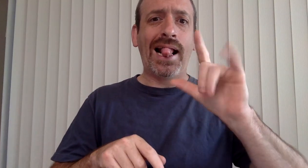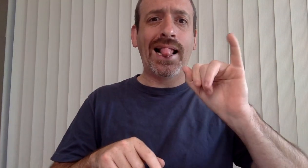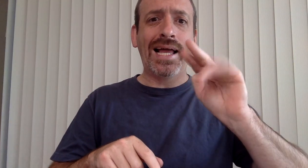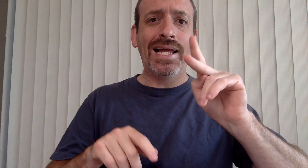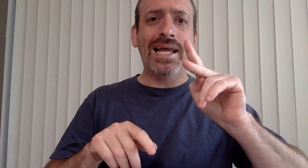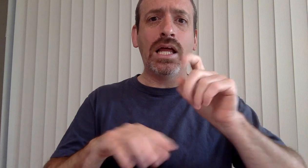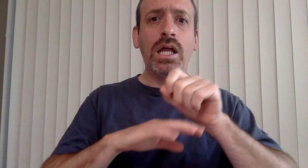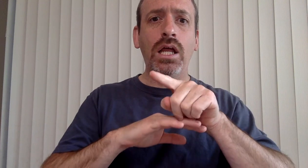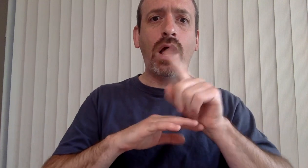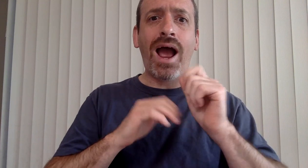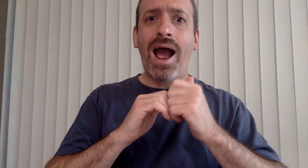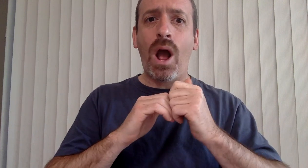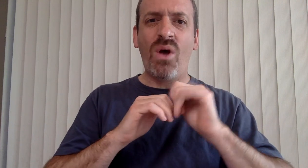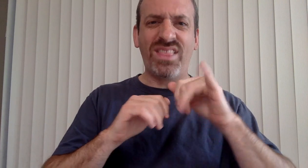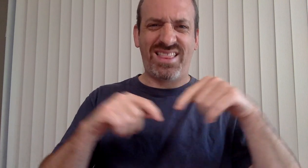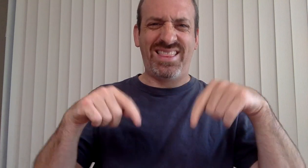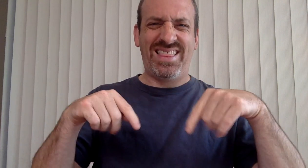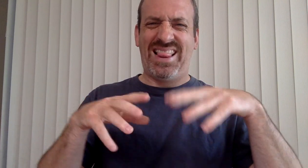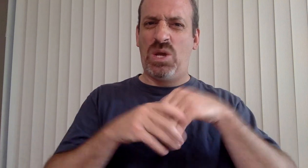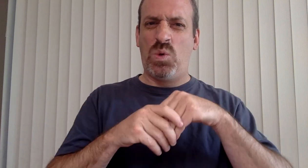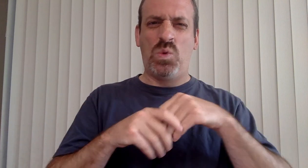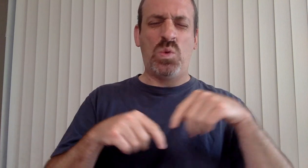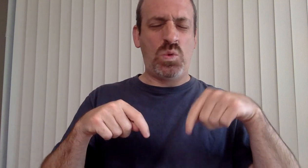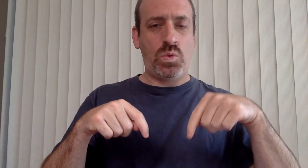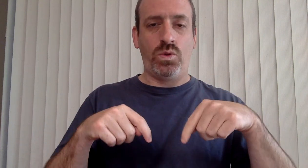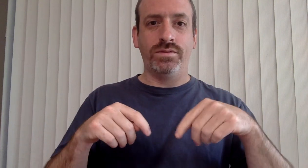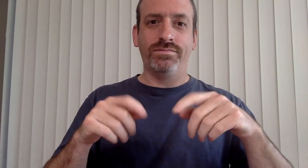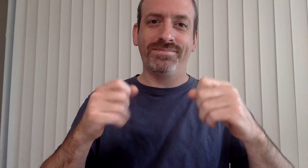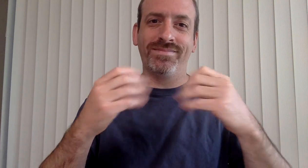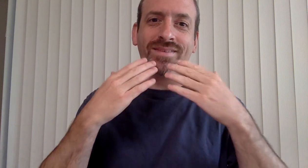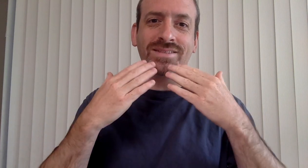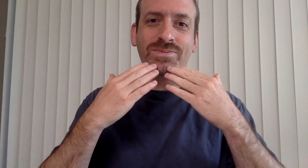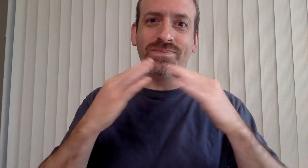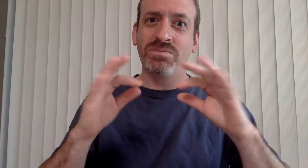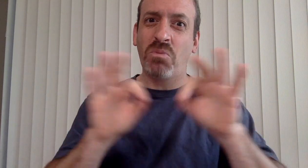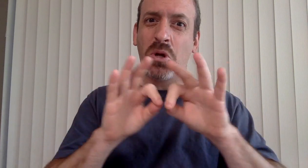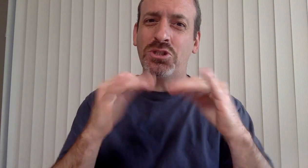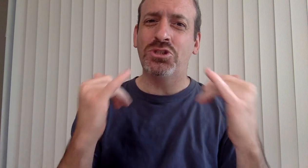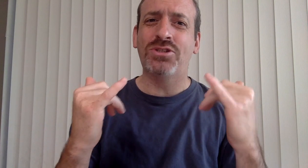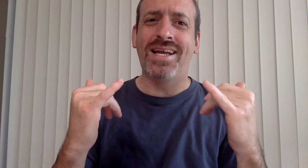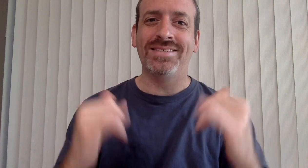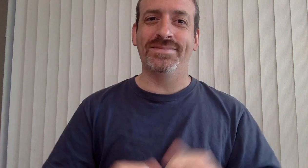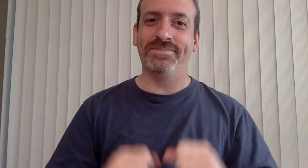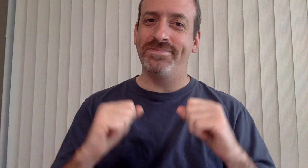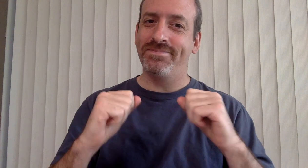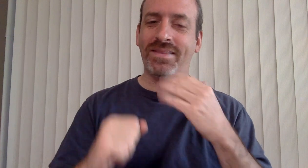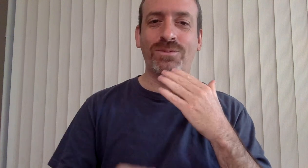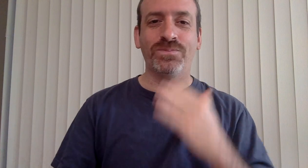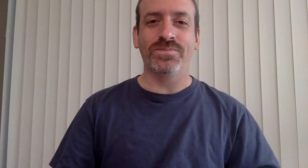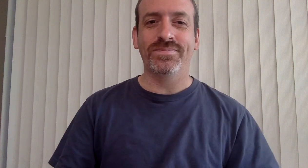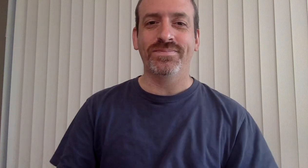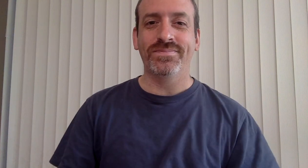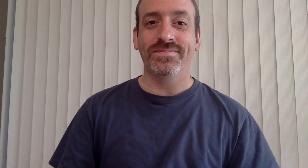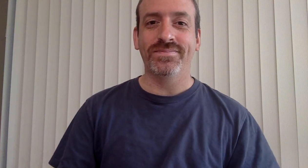kid, you appreciate how you can be a greater creature than the legs. Thanks,